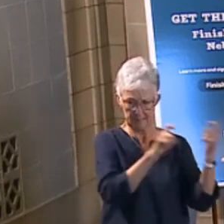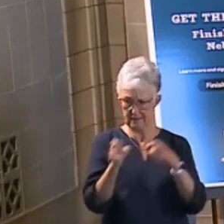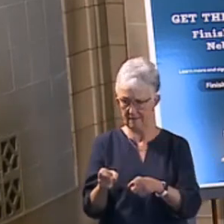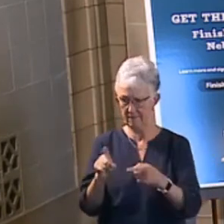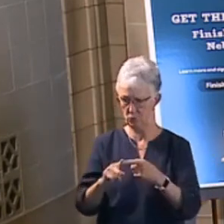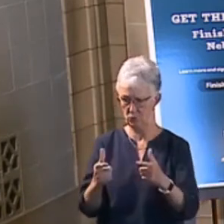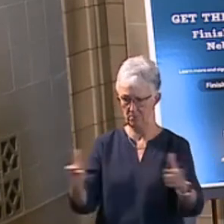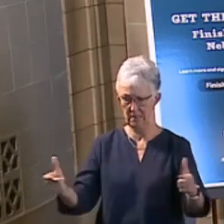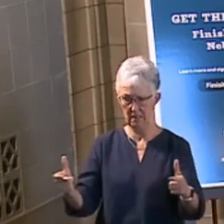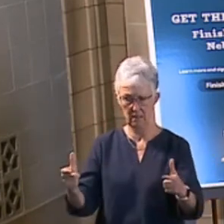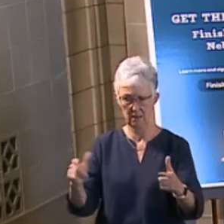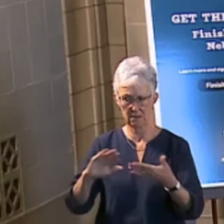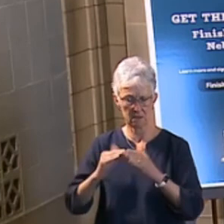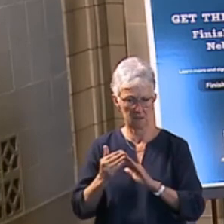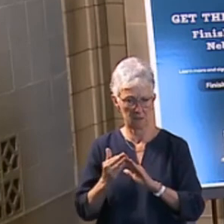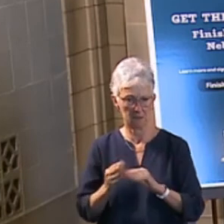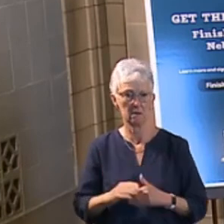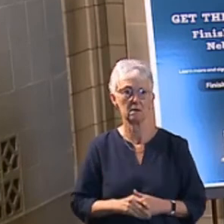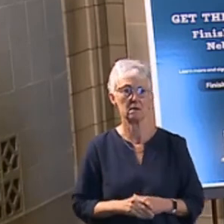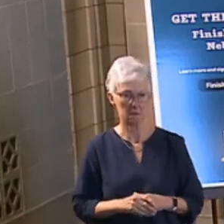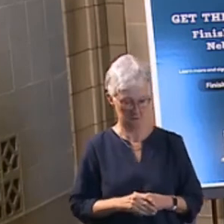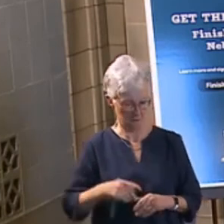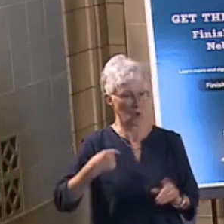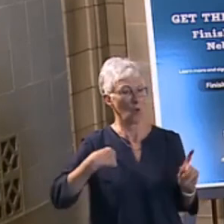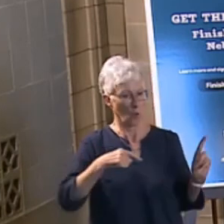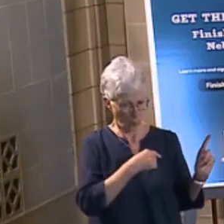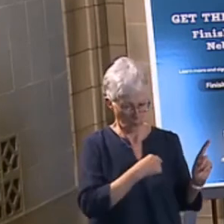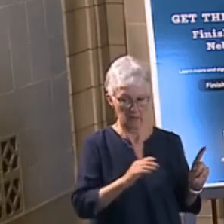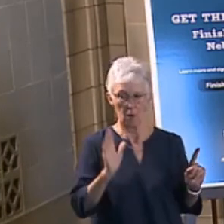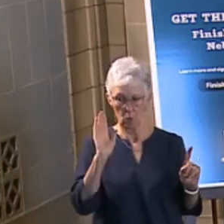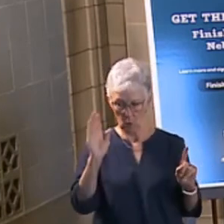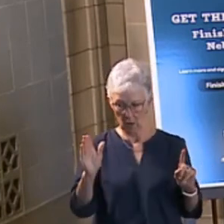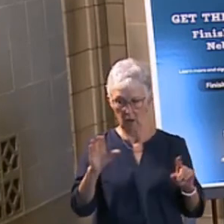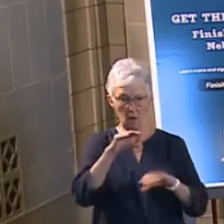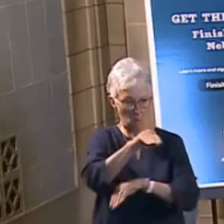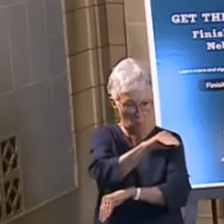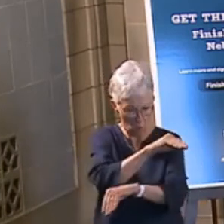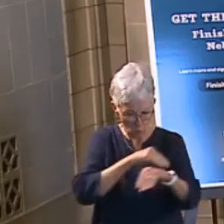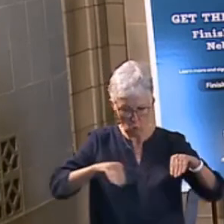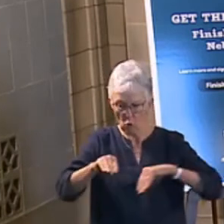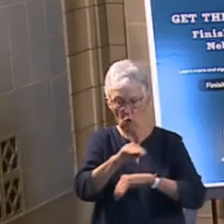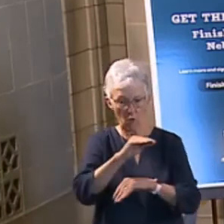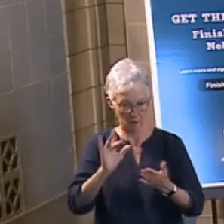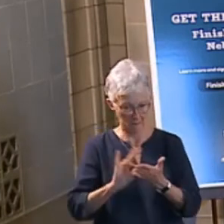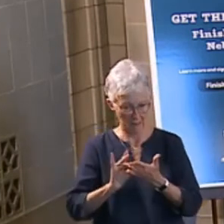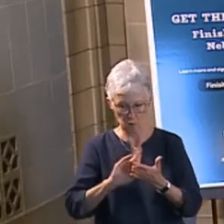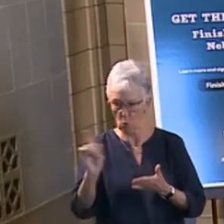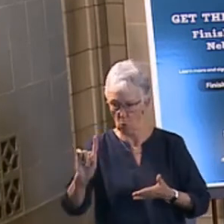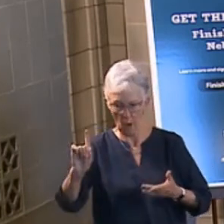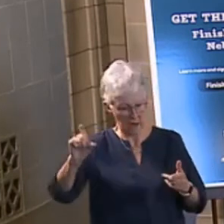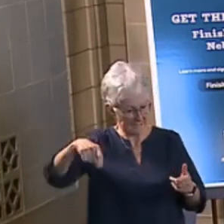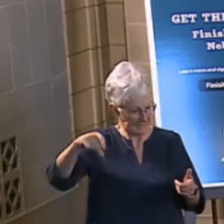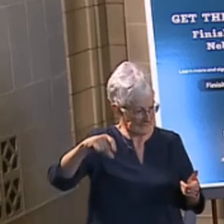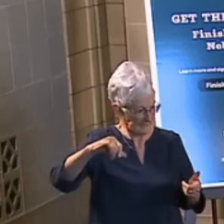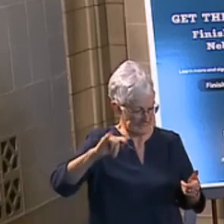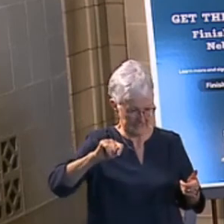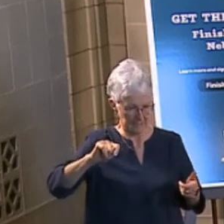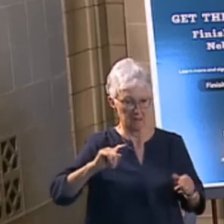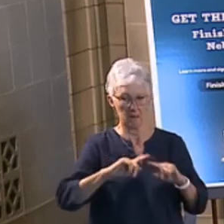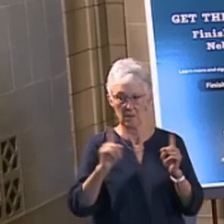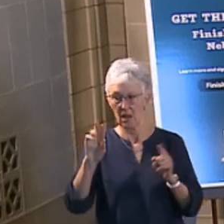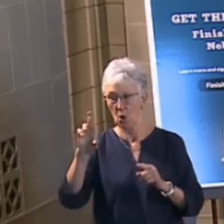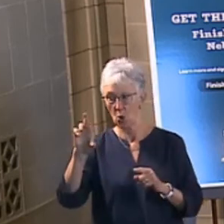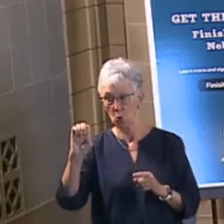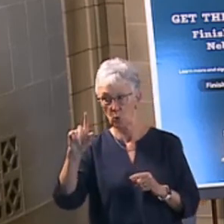managing our allocation, we are going to be moving those allocations to areas of more demand. With regard to the Retail Pharmacy Program,